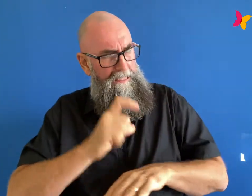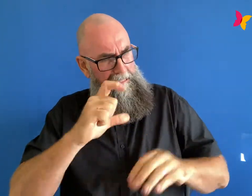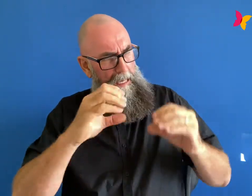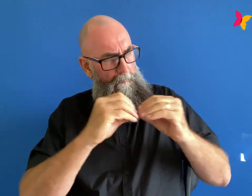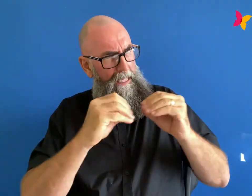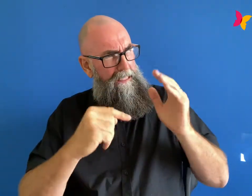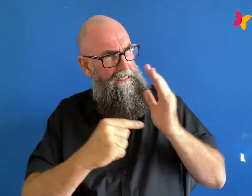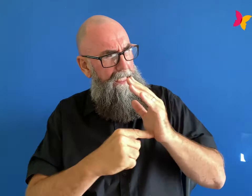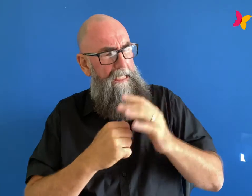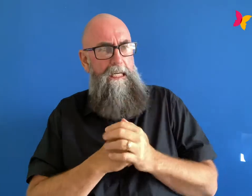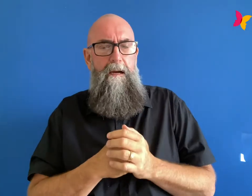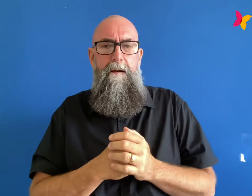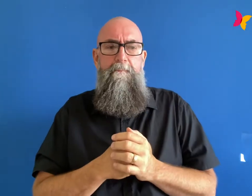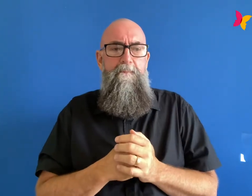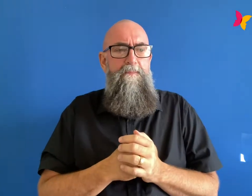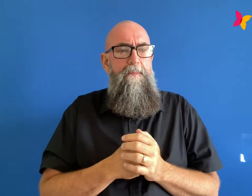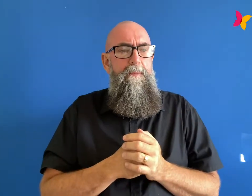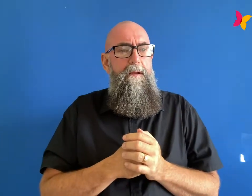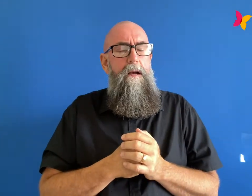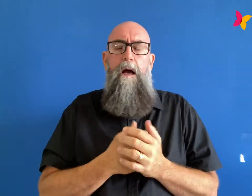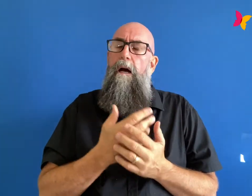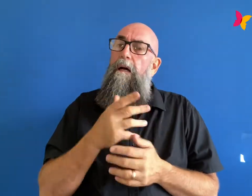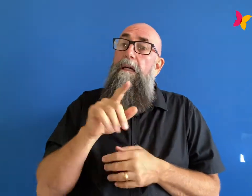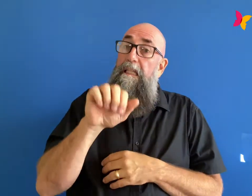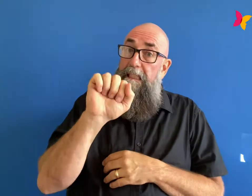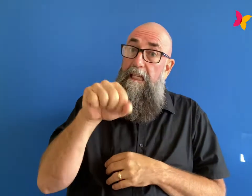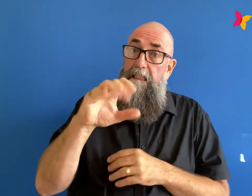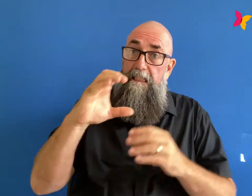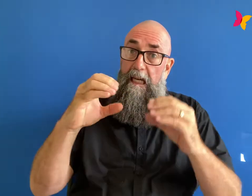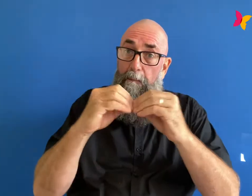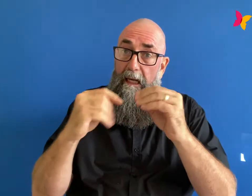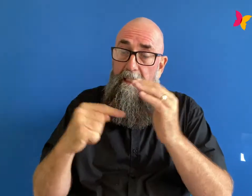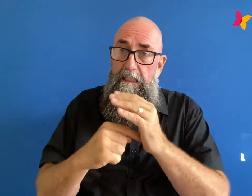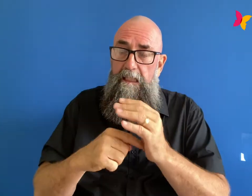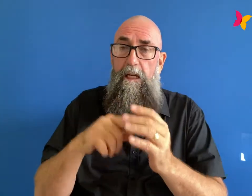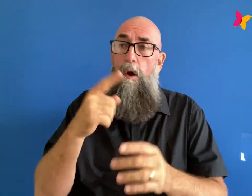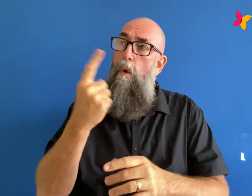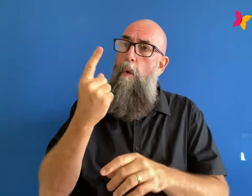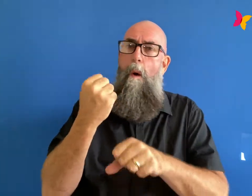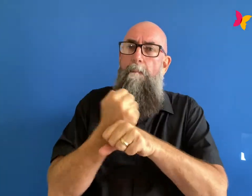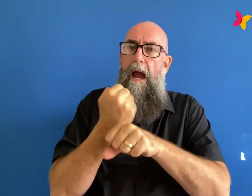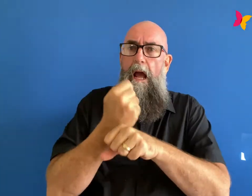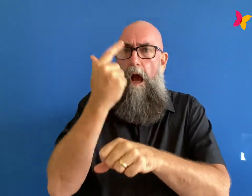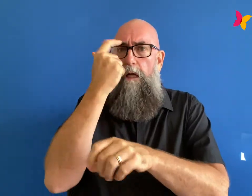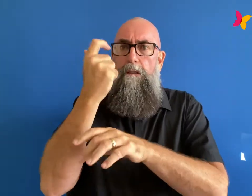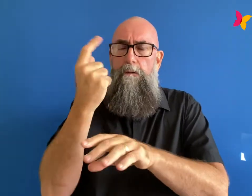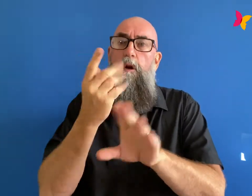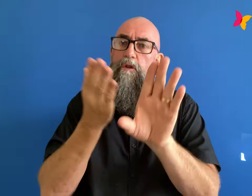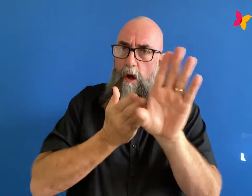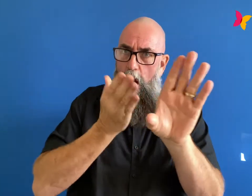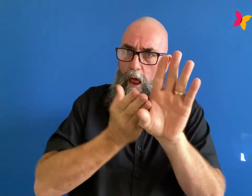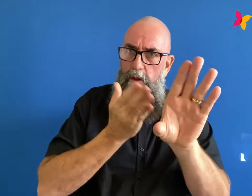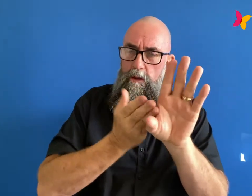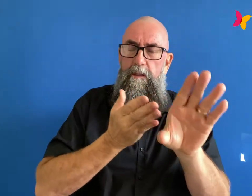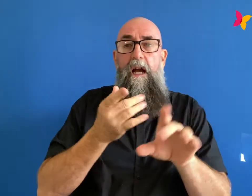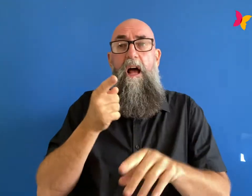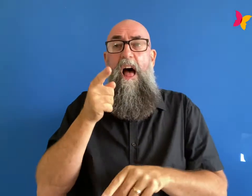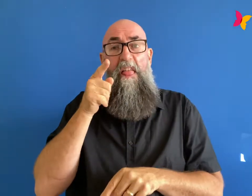behavioral therapy was developed by the psychologists and really it's about helping people identify common